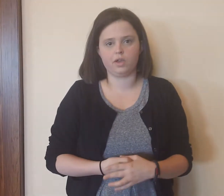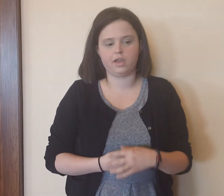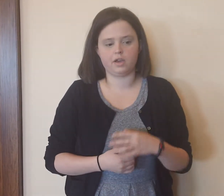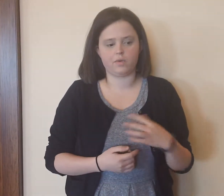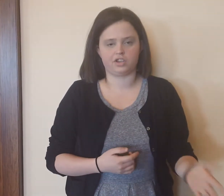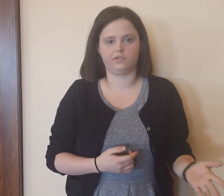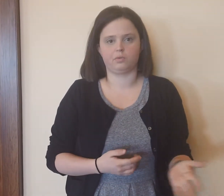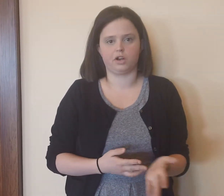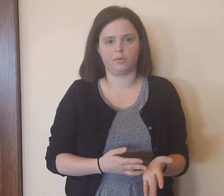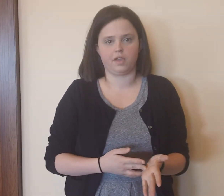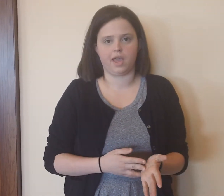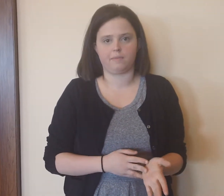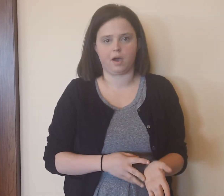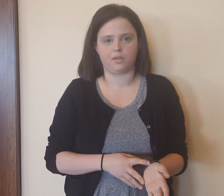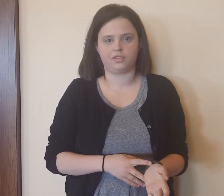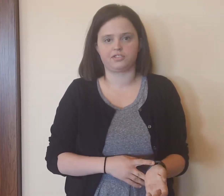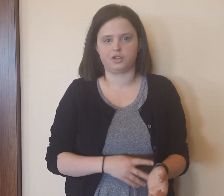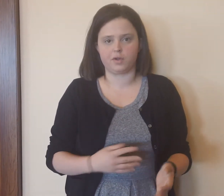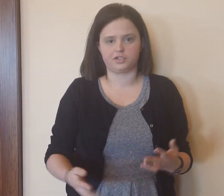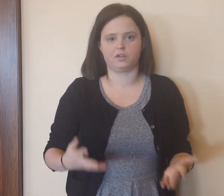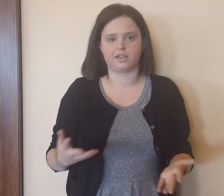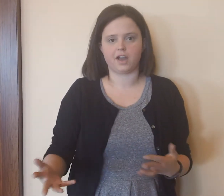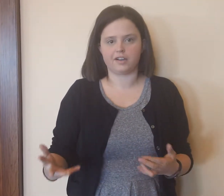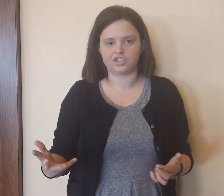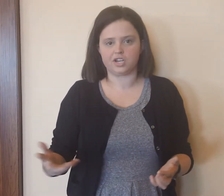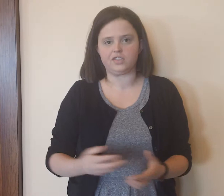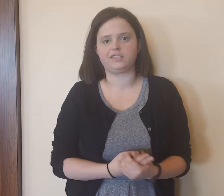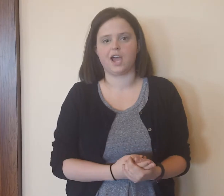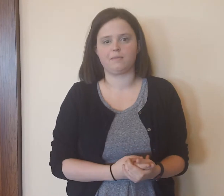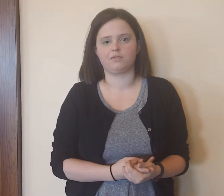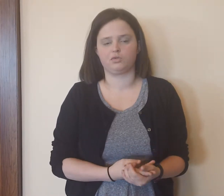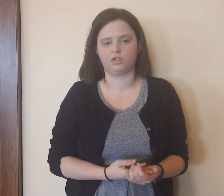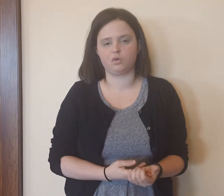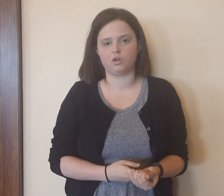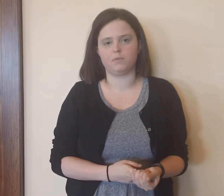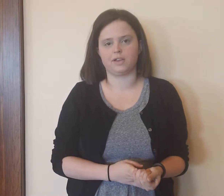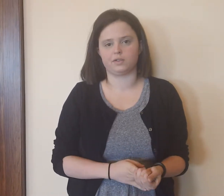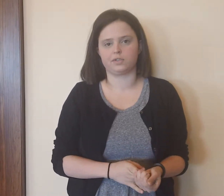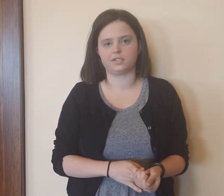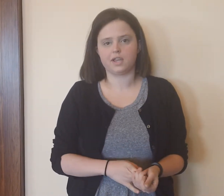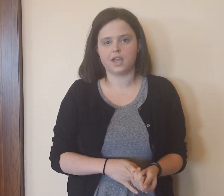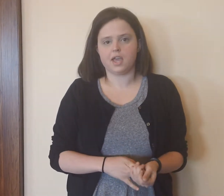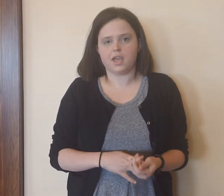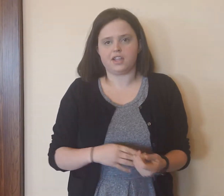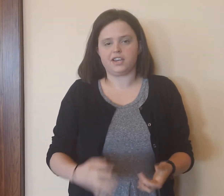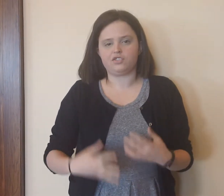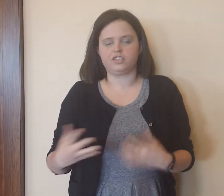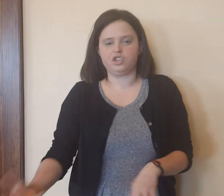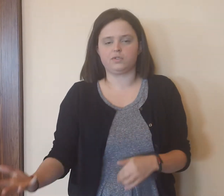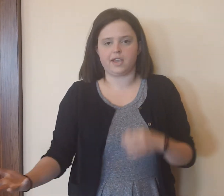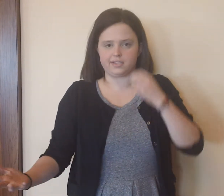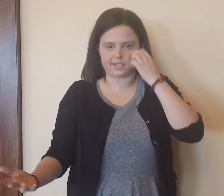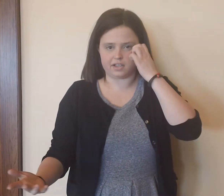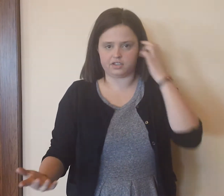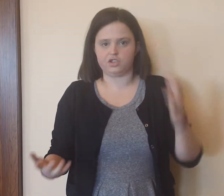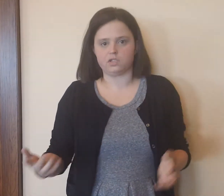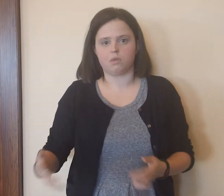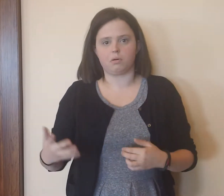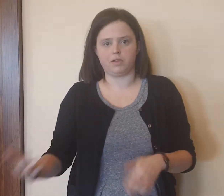We actually reported it when they came out with this new in-store technology and at the time it was really cool because it's an interesting use case to use mobile